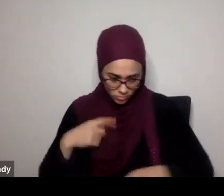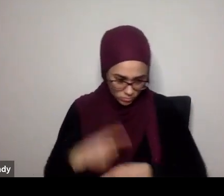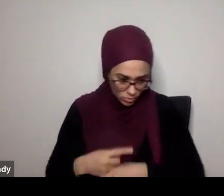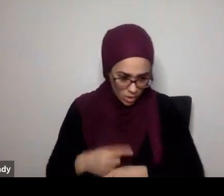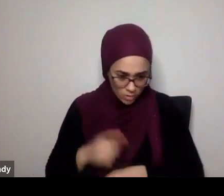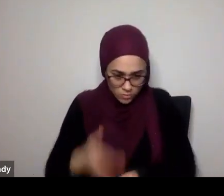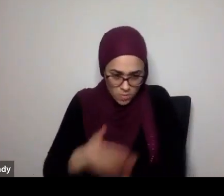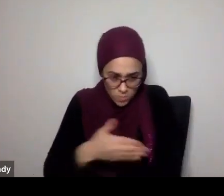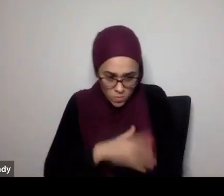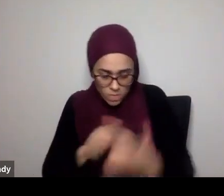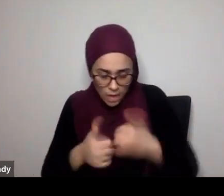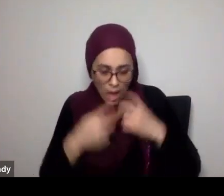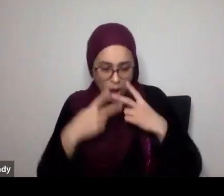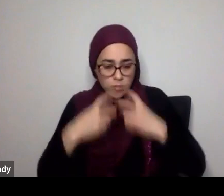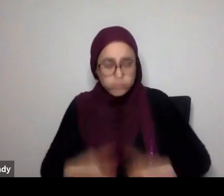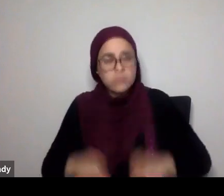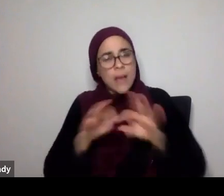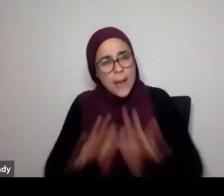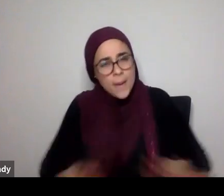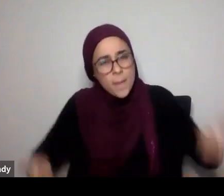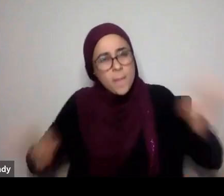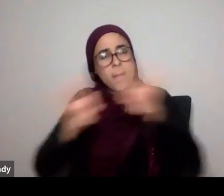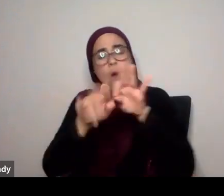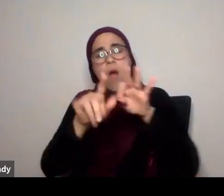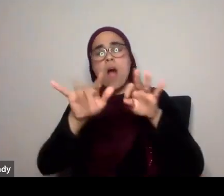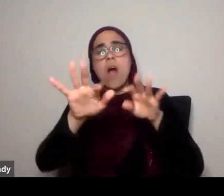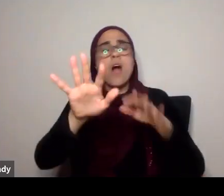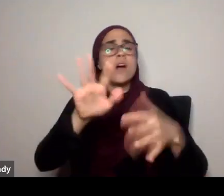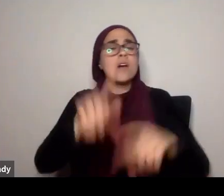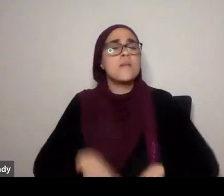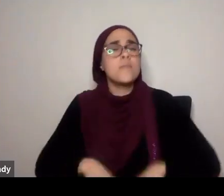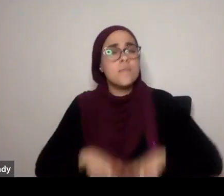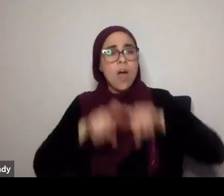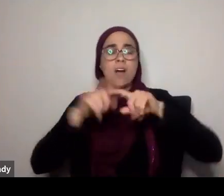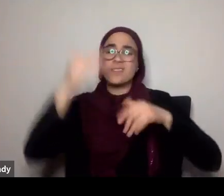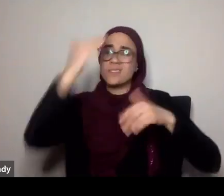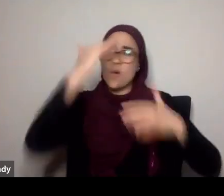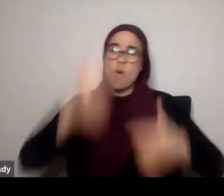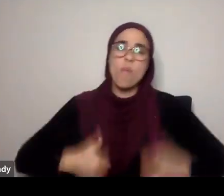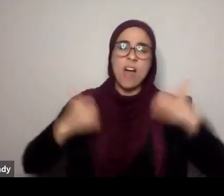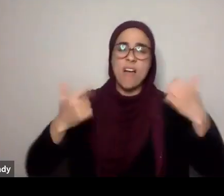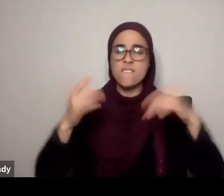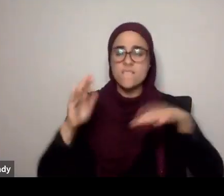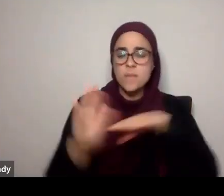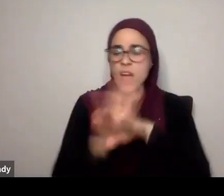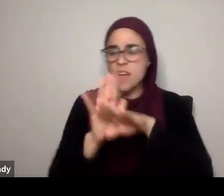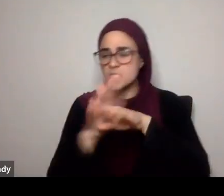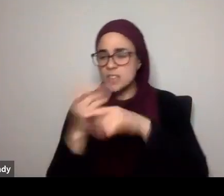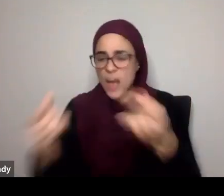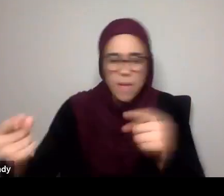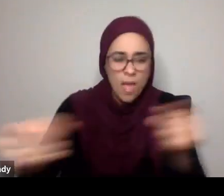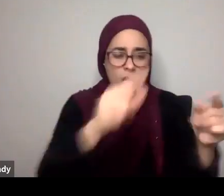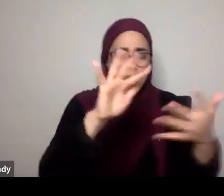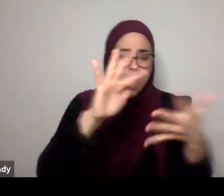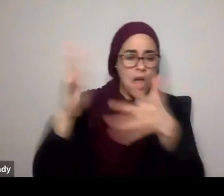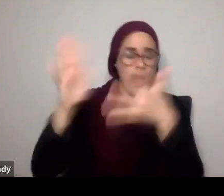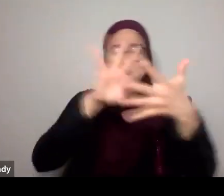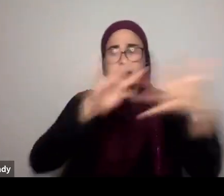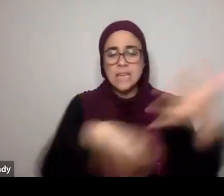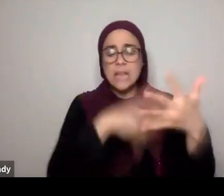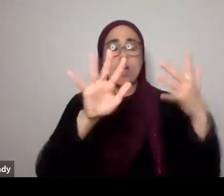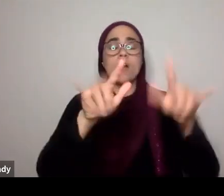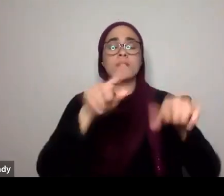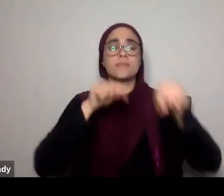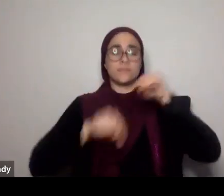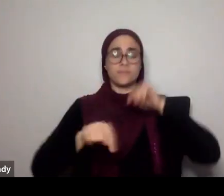so taking that moment, away from the chaos of life, the hustle and the bustle, taking a step back, and engaging in that genuine